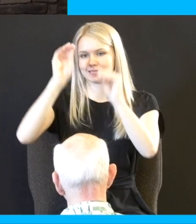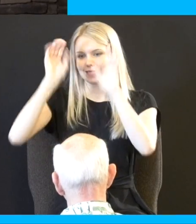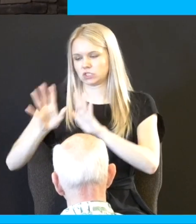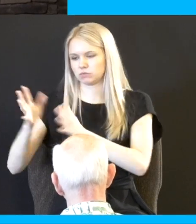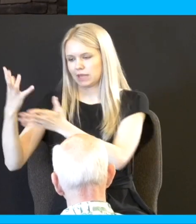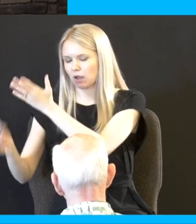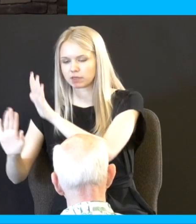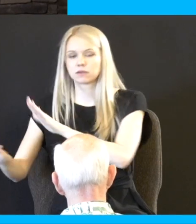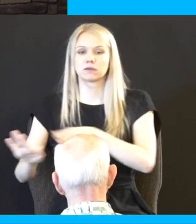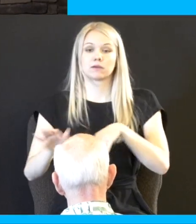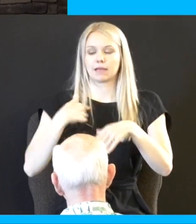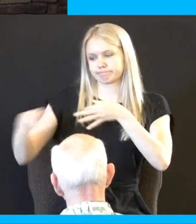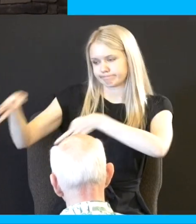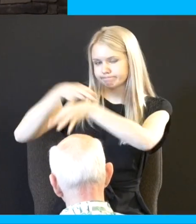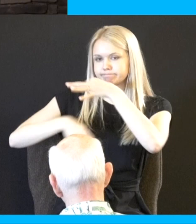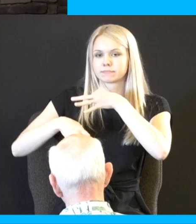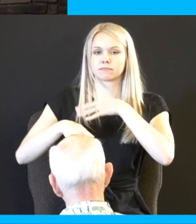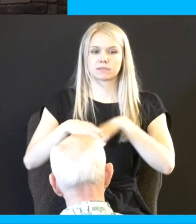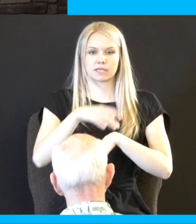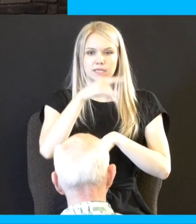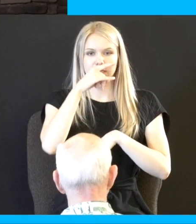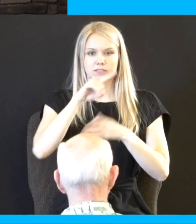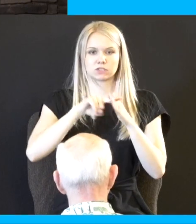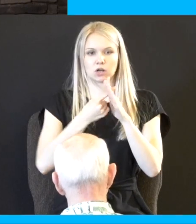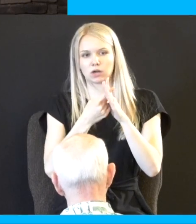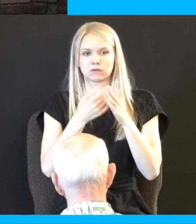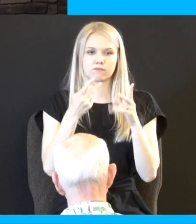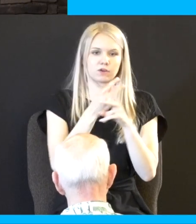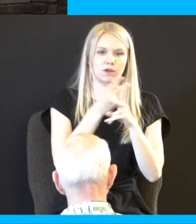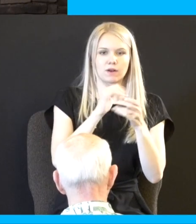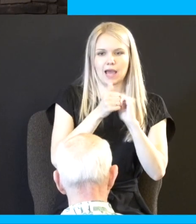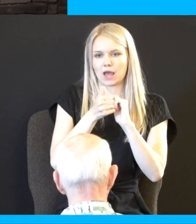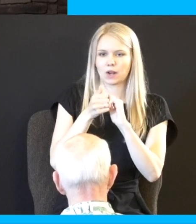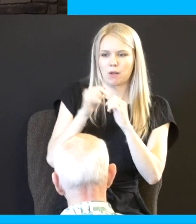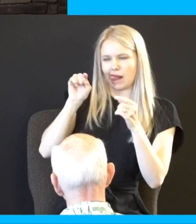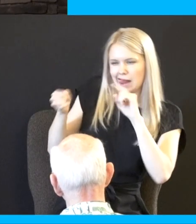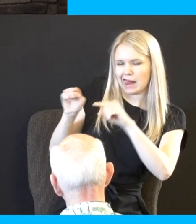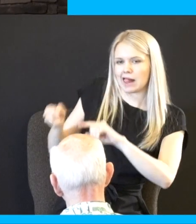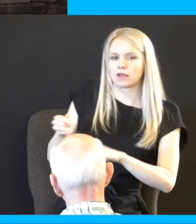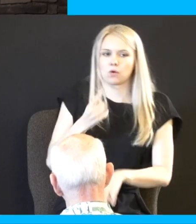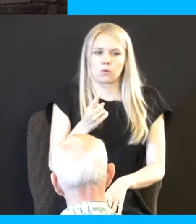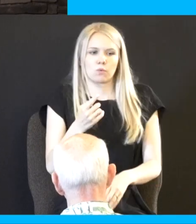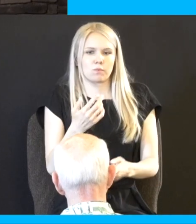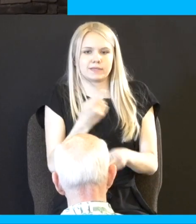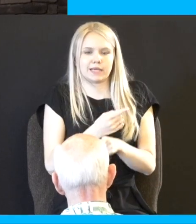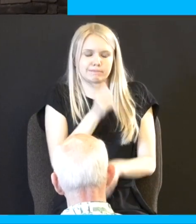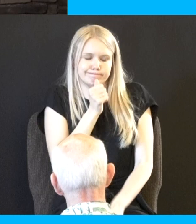when you're there that long the kids start figuring out how to push your buttons and deal with you and all that and so I had this one day I'm dealing with them I'm like you know what if you guys were in Israel